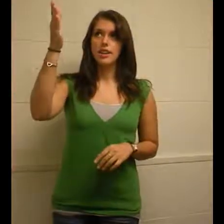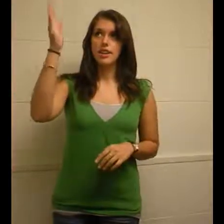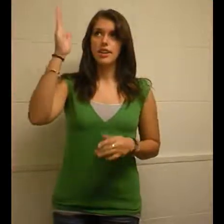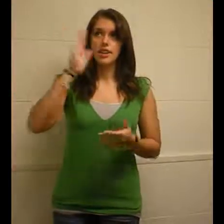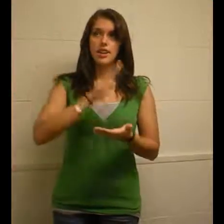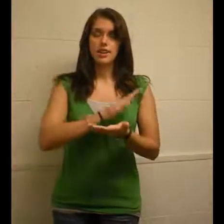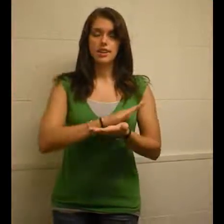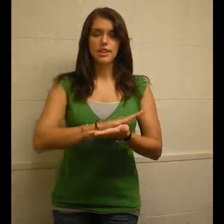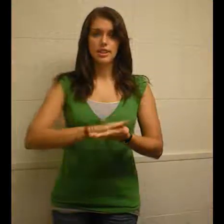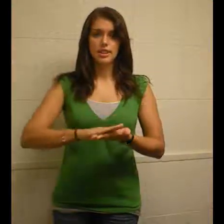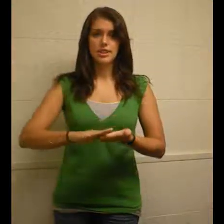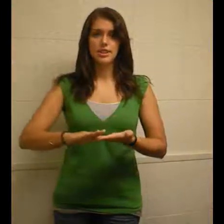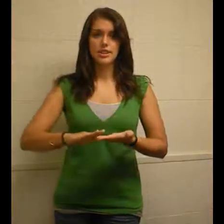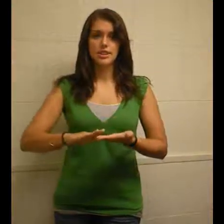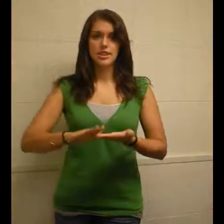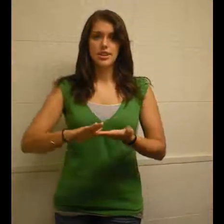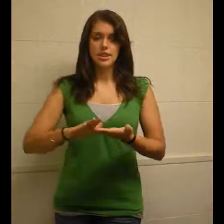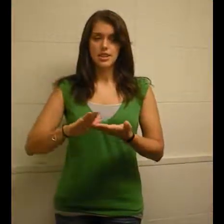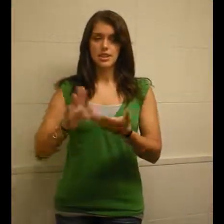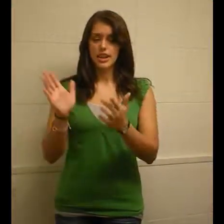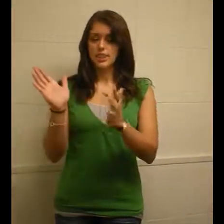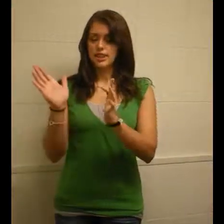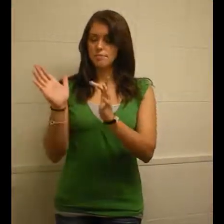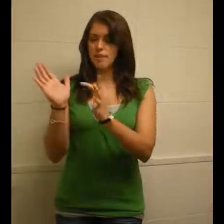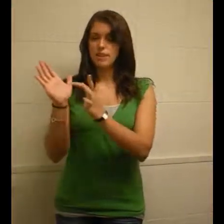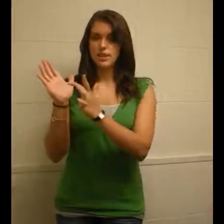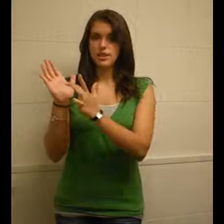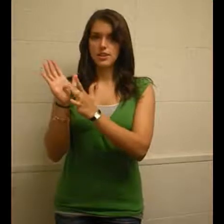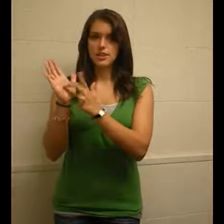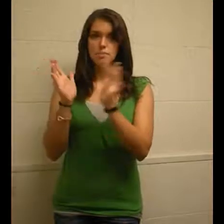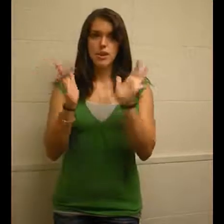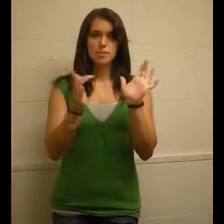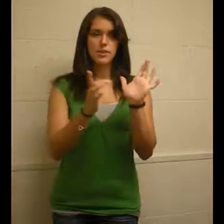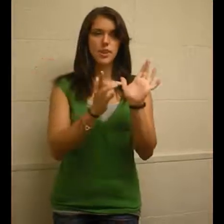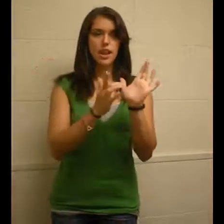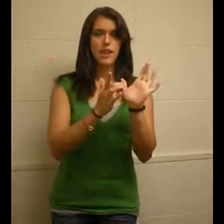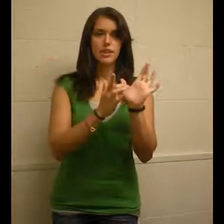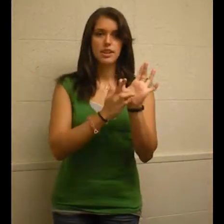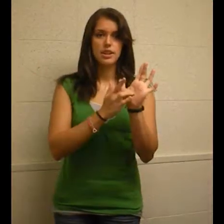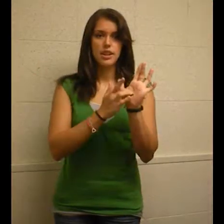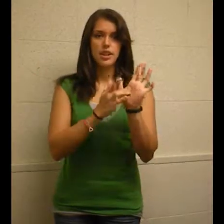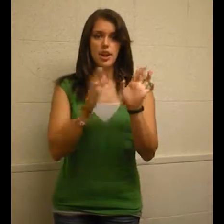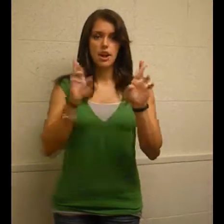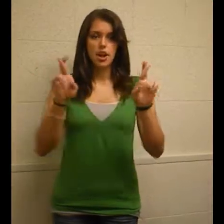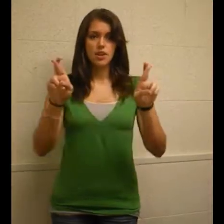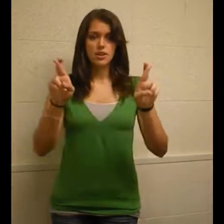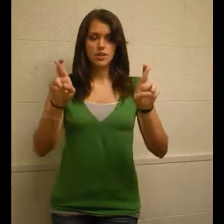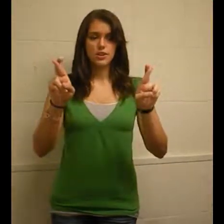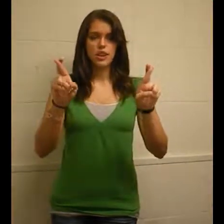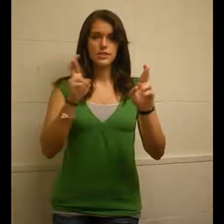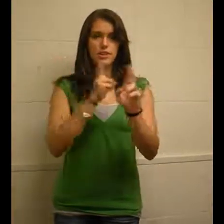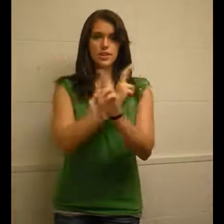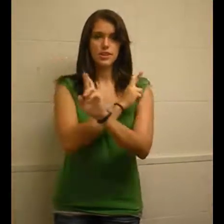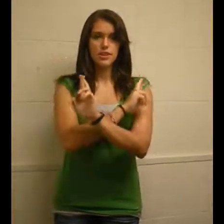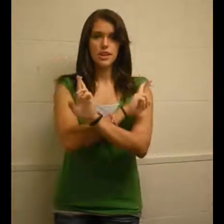cleans. So again, that's middle fingers to the palms of your hand. R's are crossed fingers,